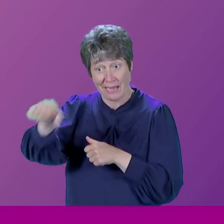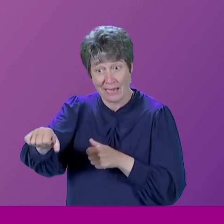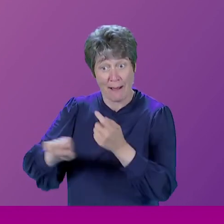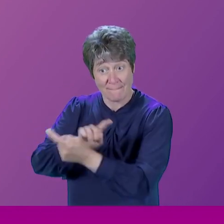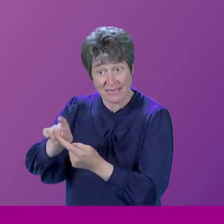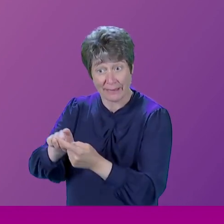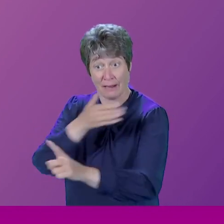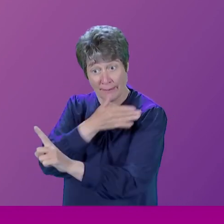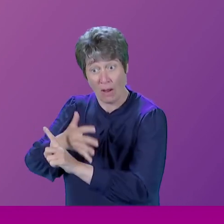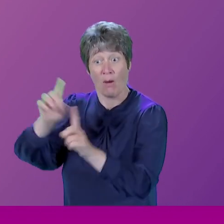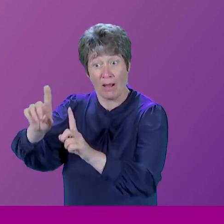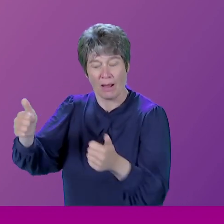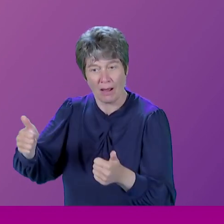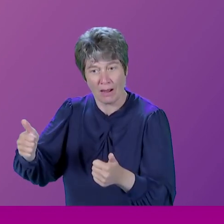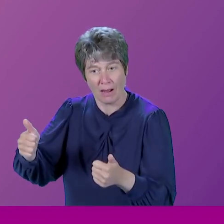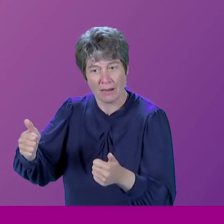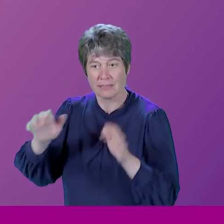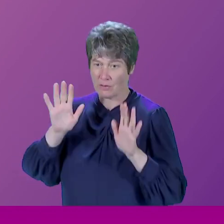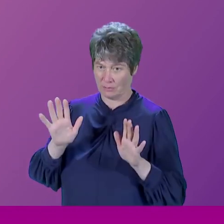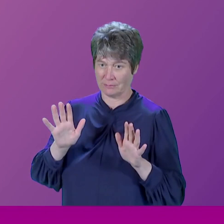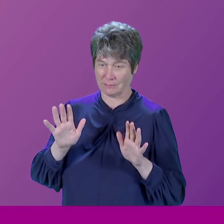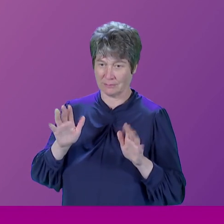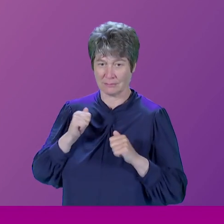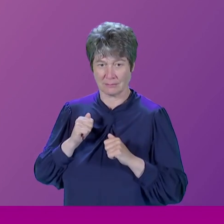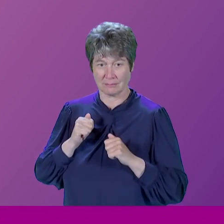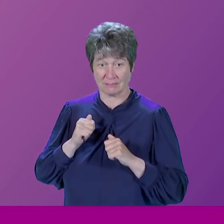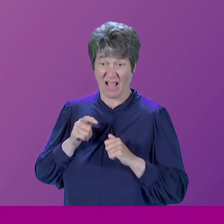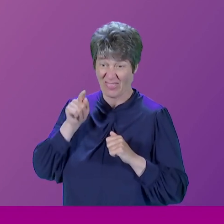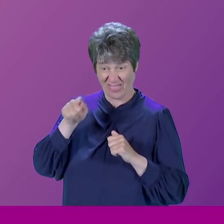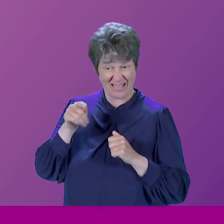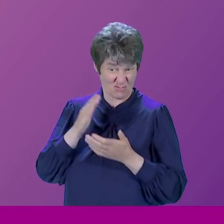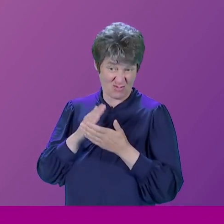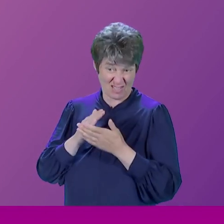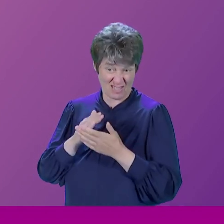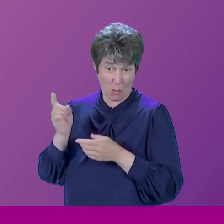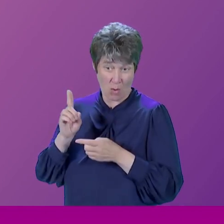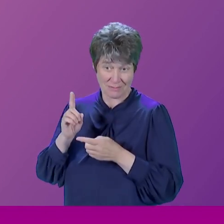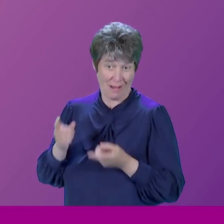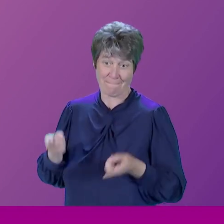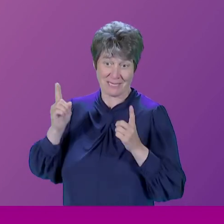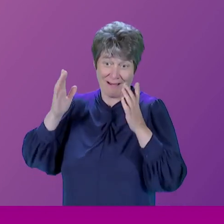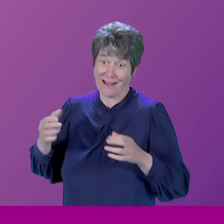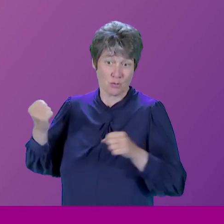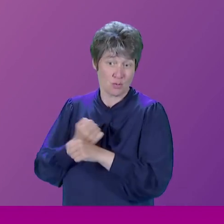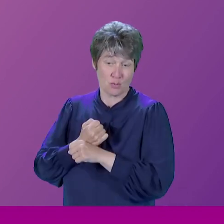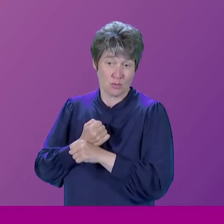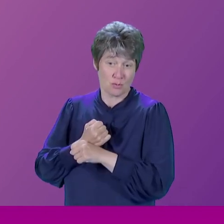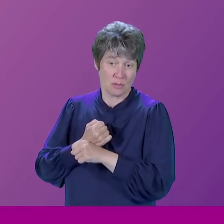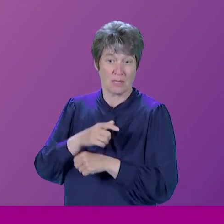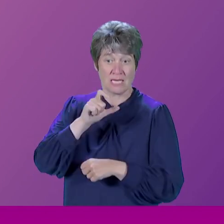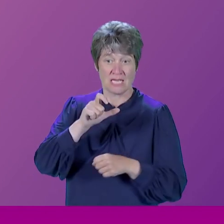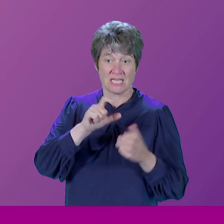upon. And as far as I know, that's kind of all being a minister is. And it's what the civil service needs.